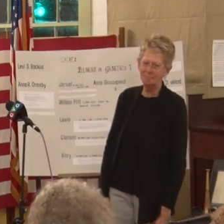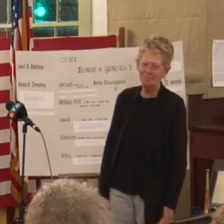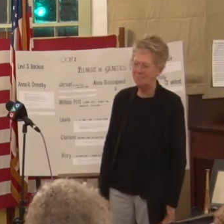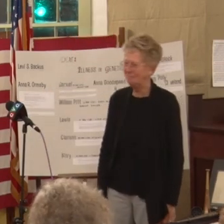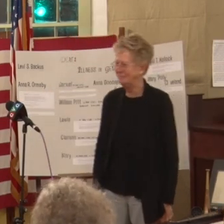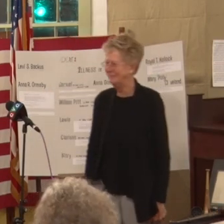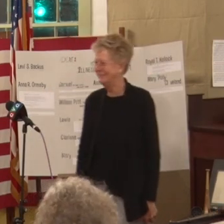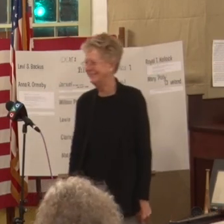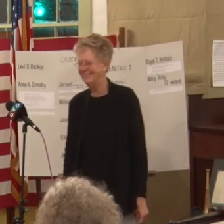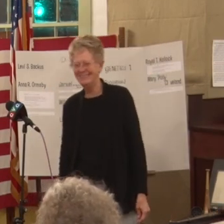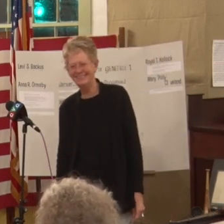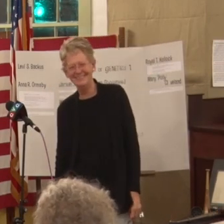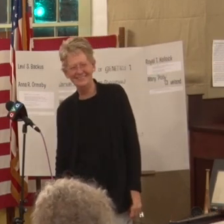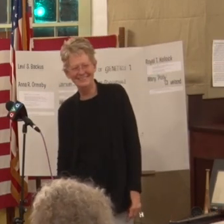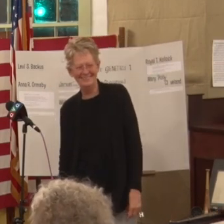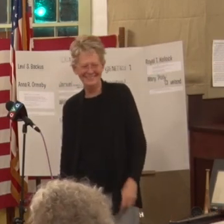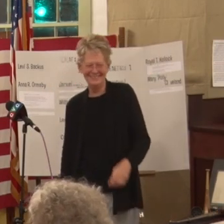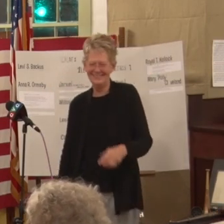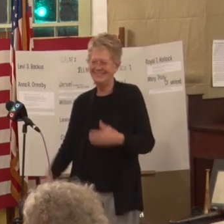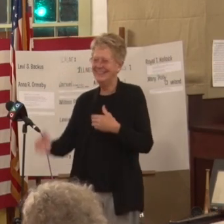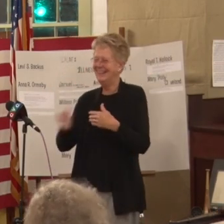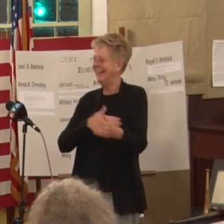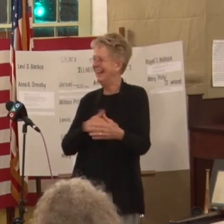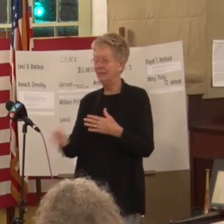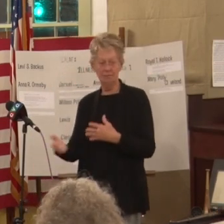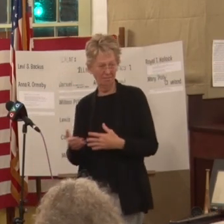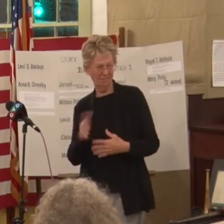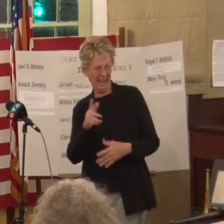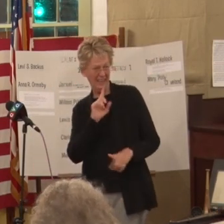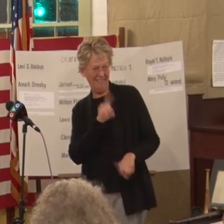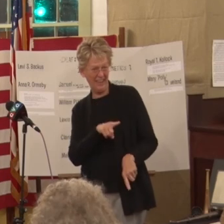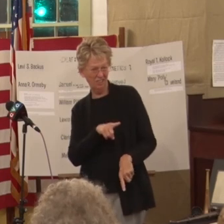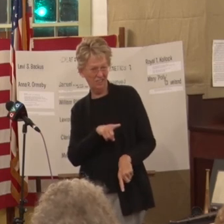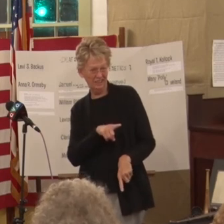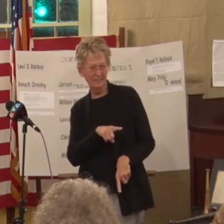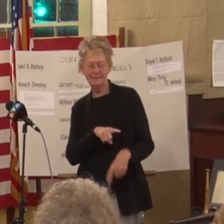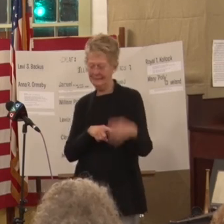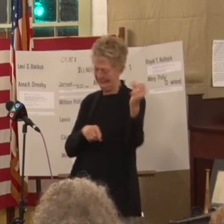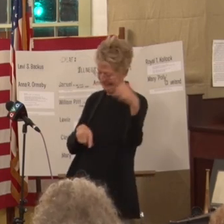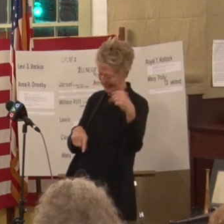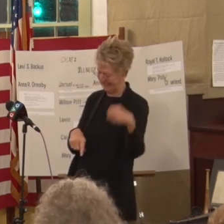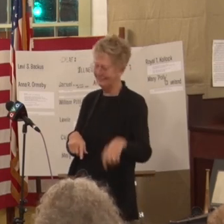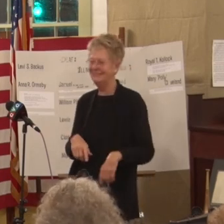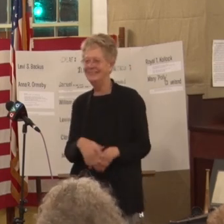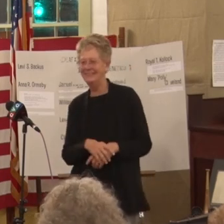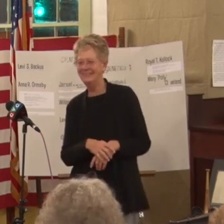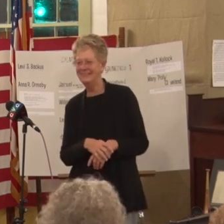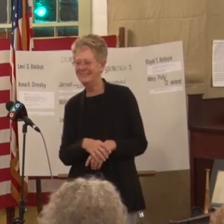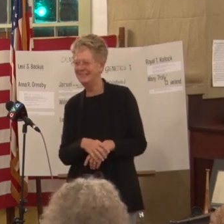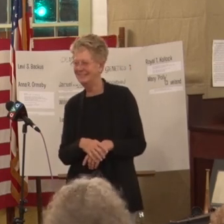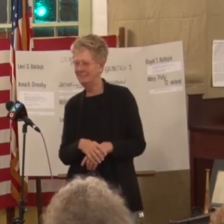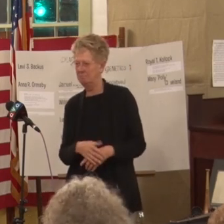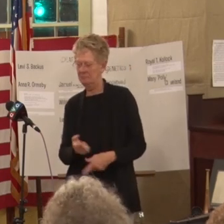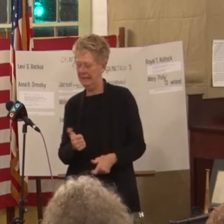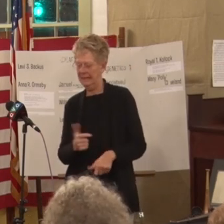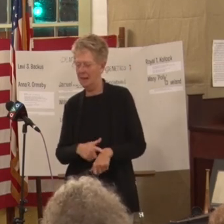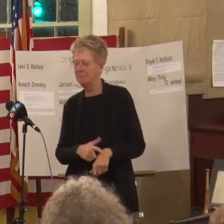so but anyway did that kind of answer it I'm like you know there was a big conference in